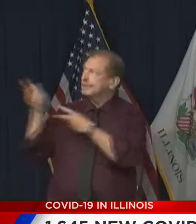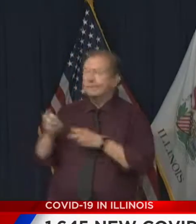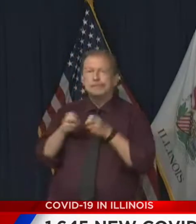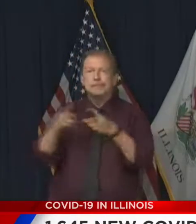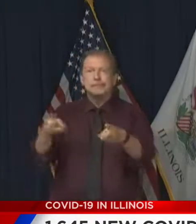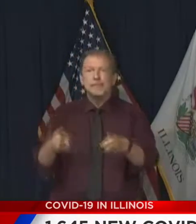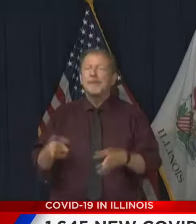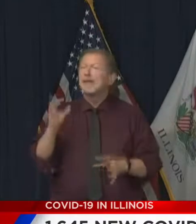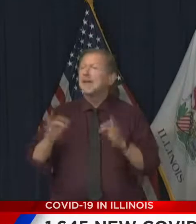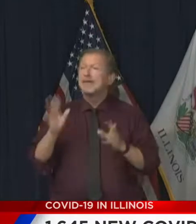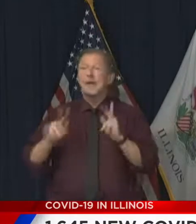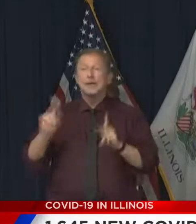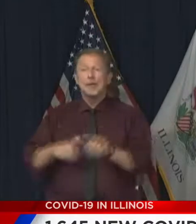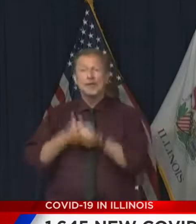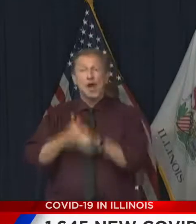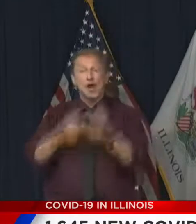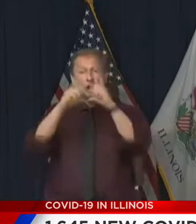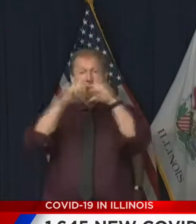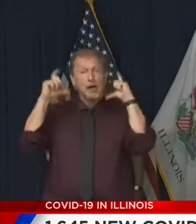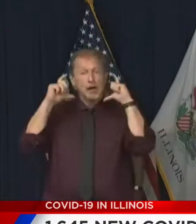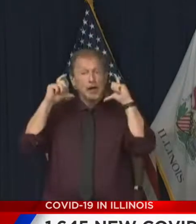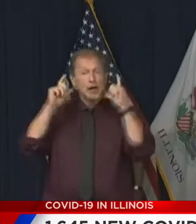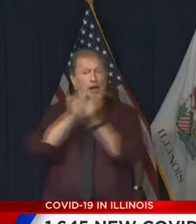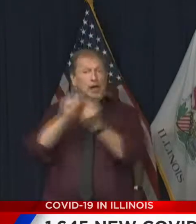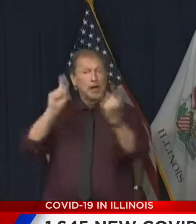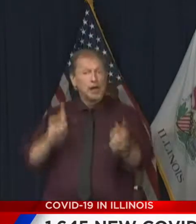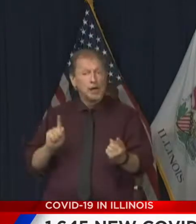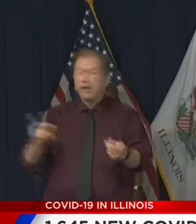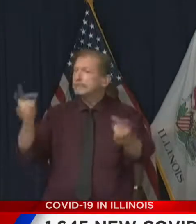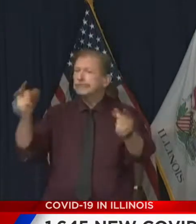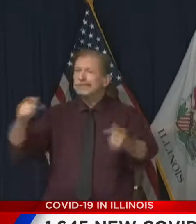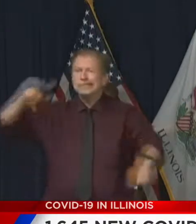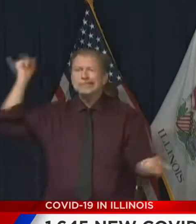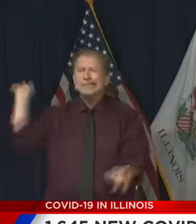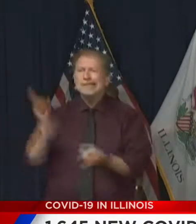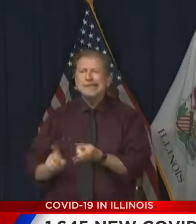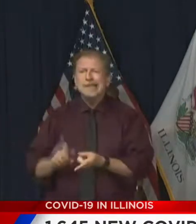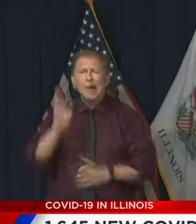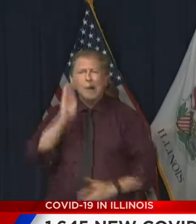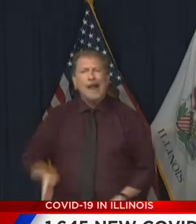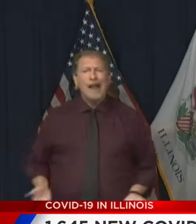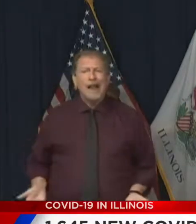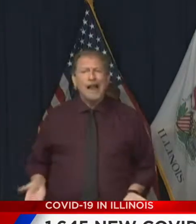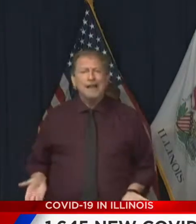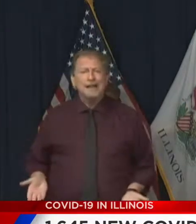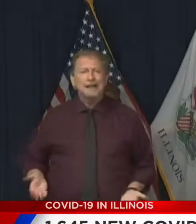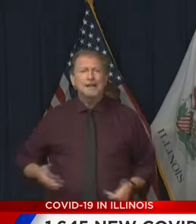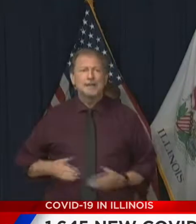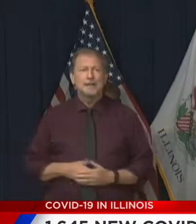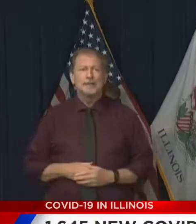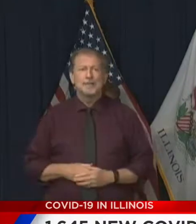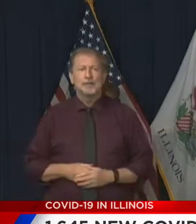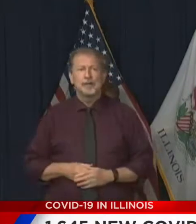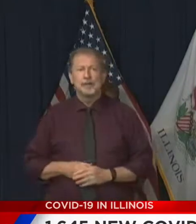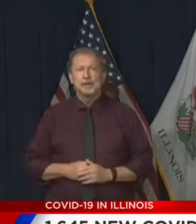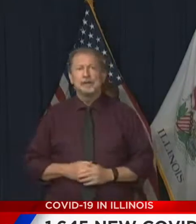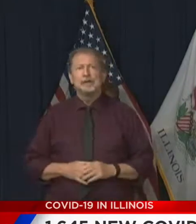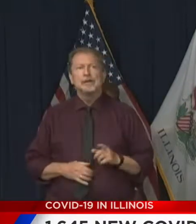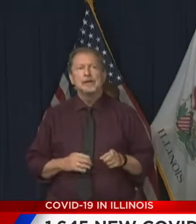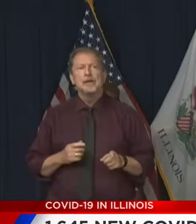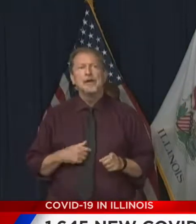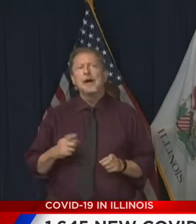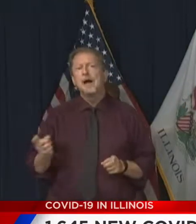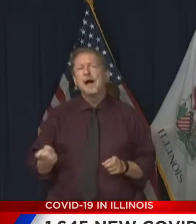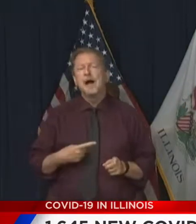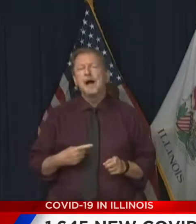people will just follow those basic rules. We can get our transmission rates down significantly. To that end, governor, might you be at one